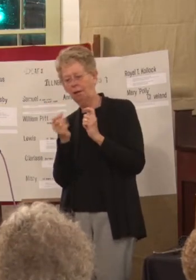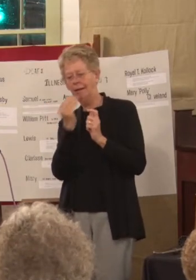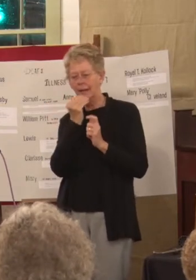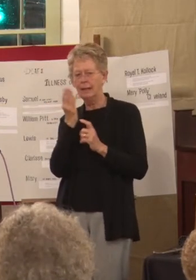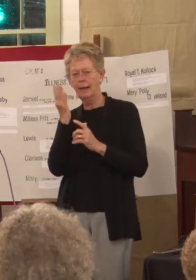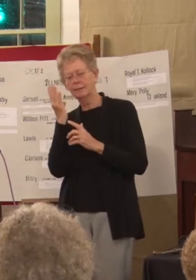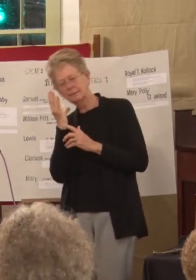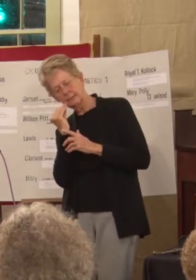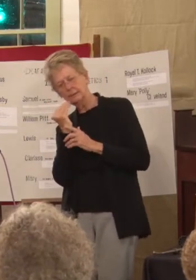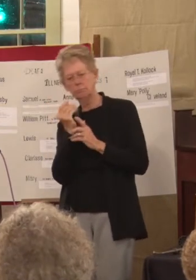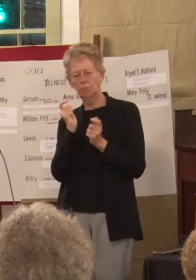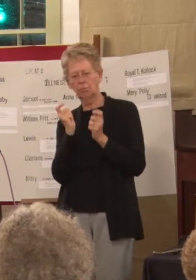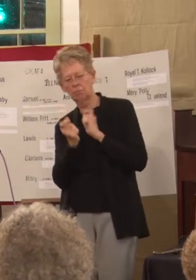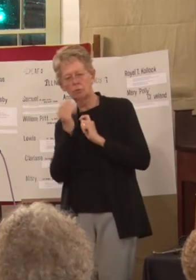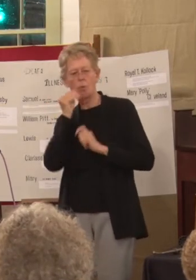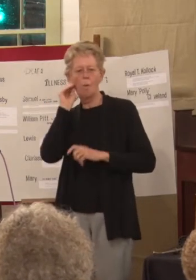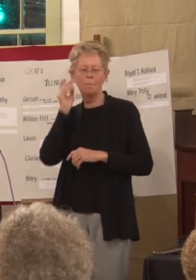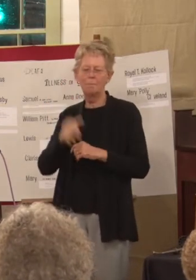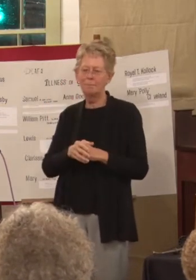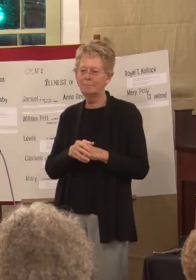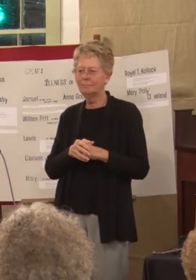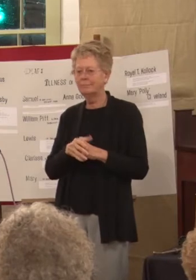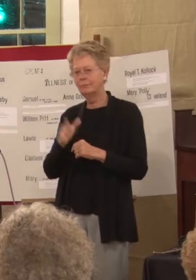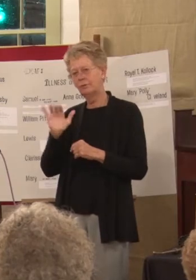to home. So, that's an ASD original sign.